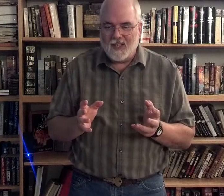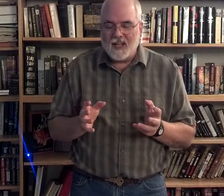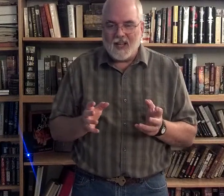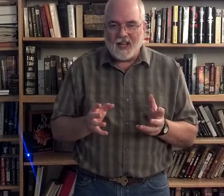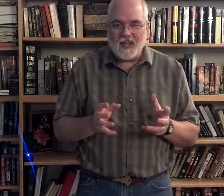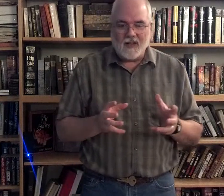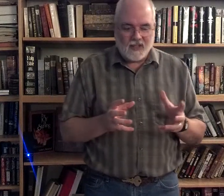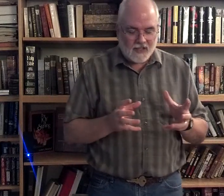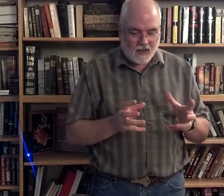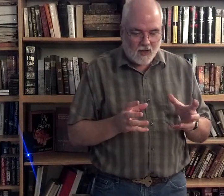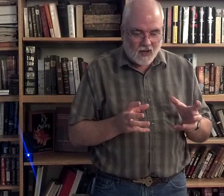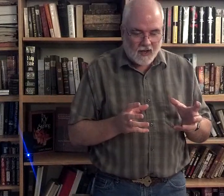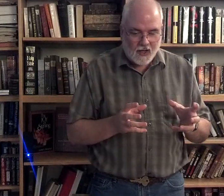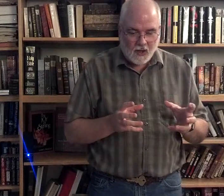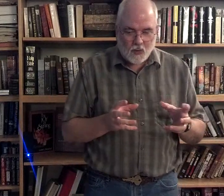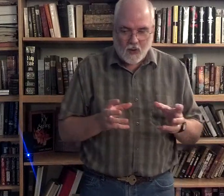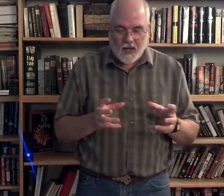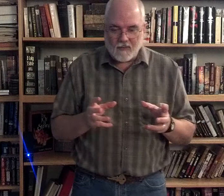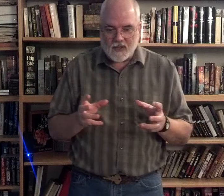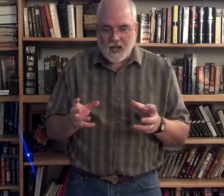Again, this is an English way of saying,